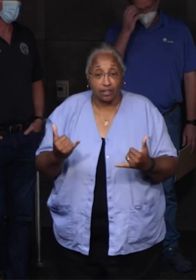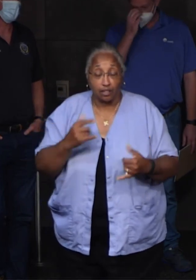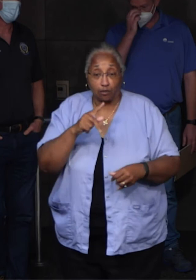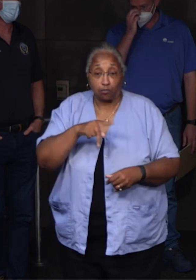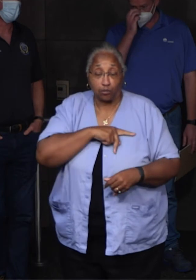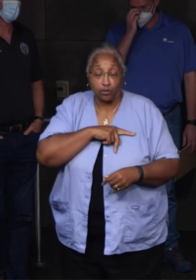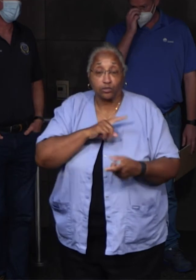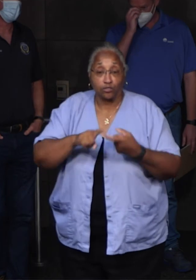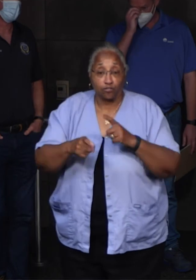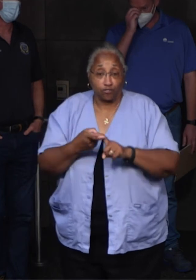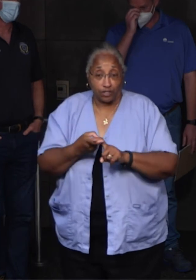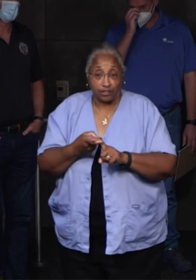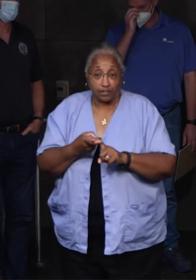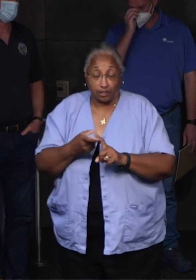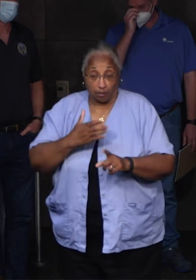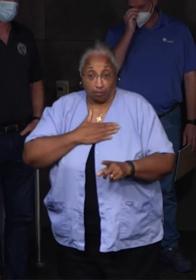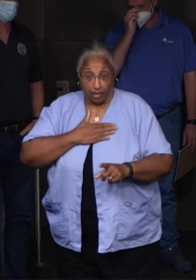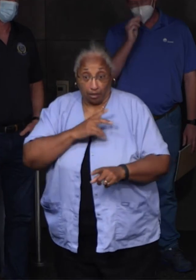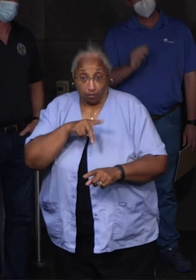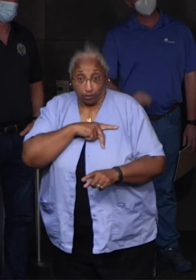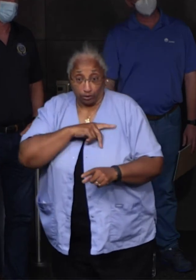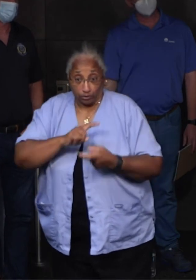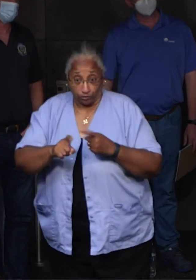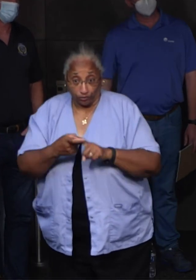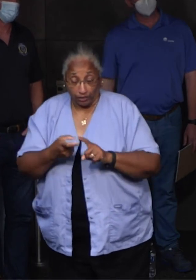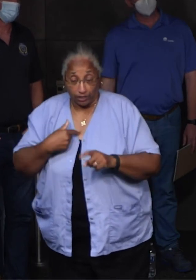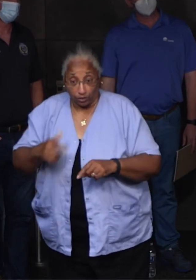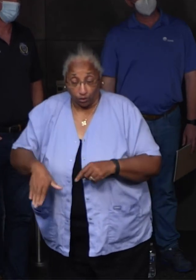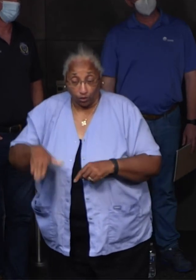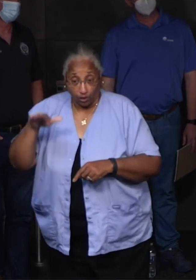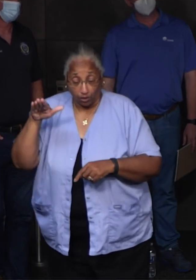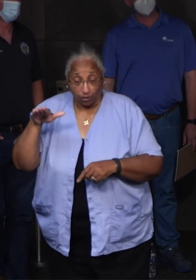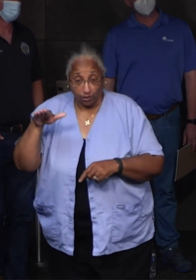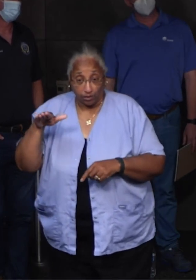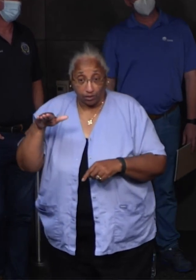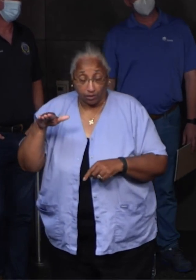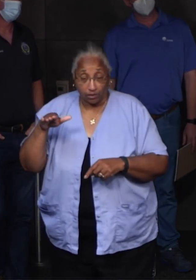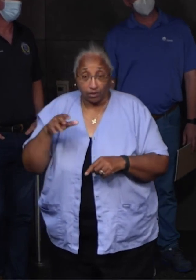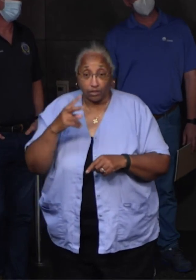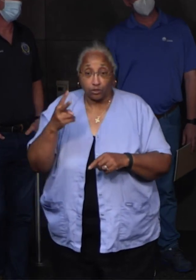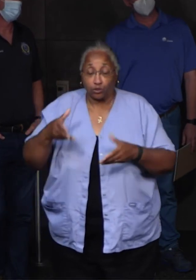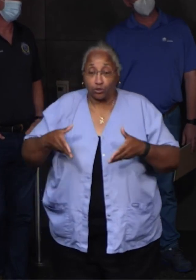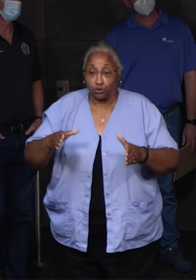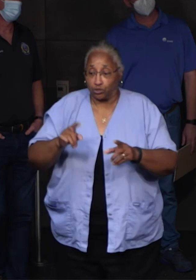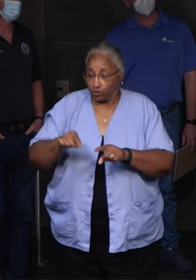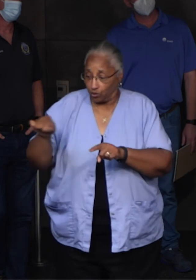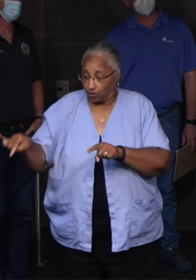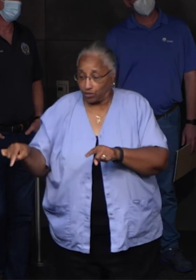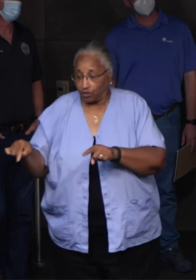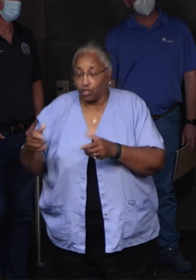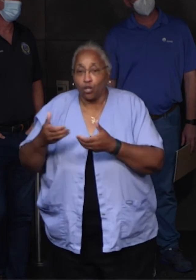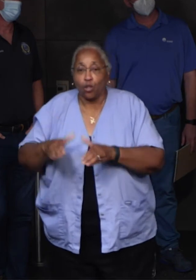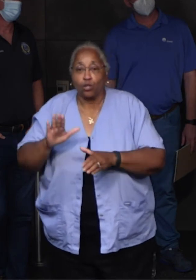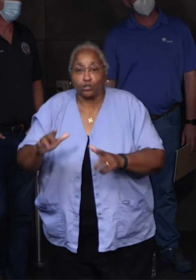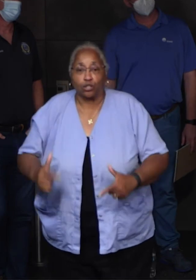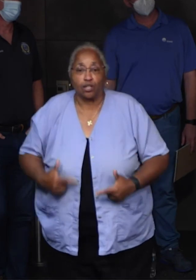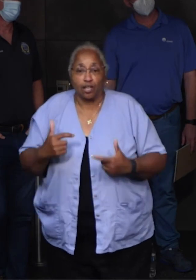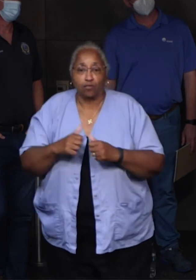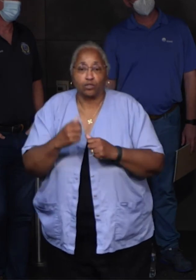friend of mine who I grew up with two streets over lost her life along with her two children,